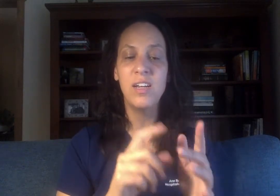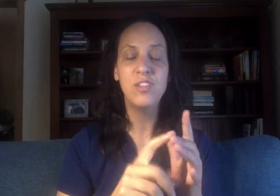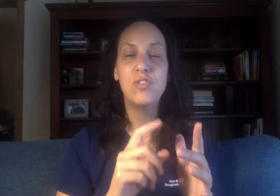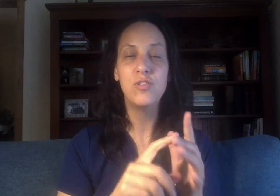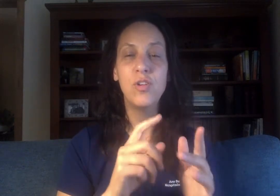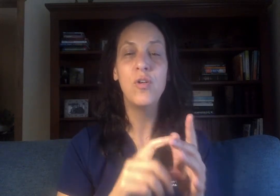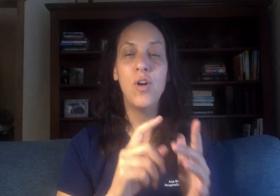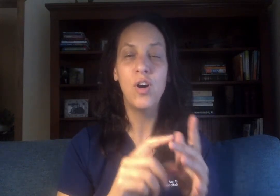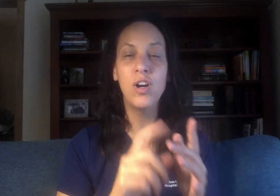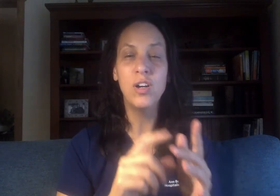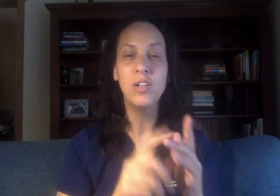It's so hard.